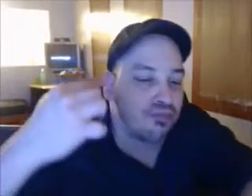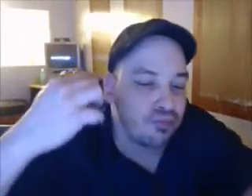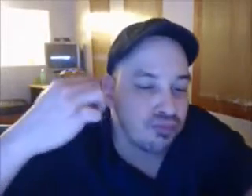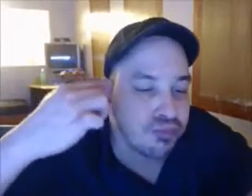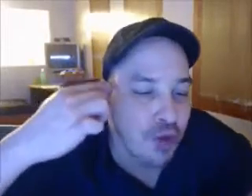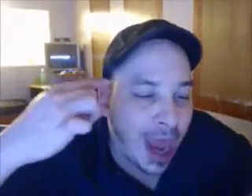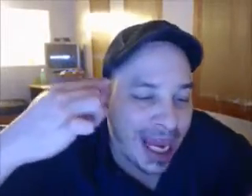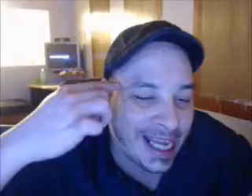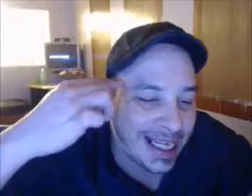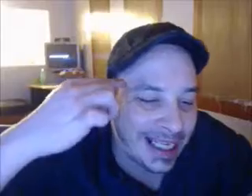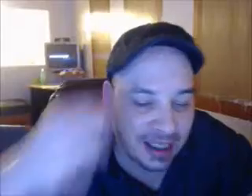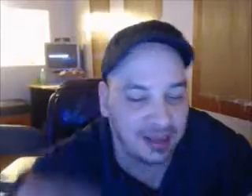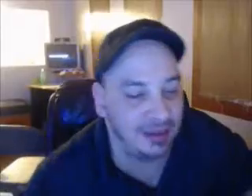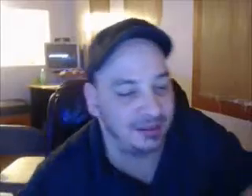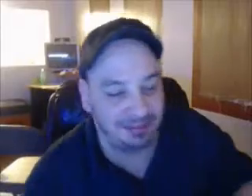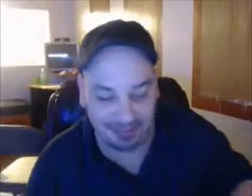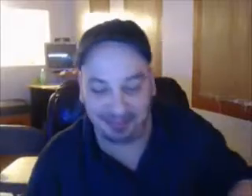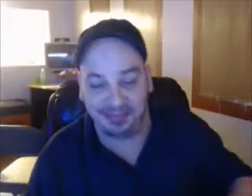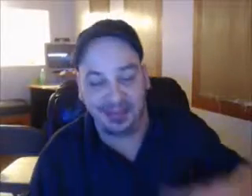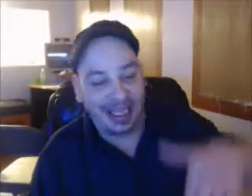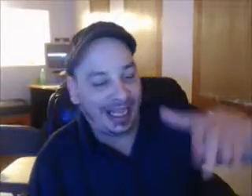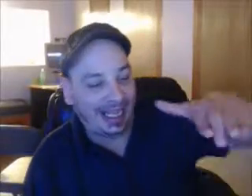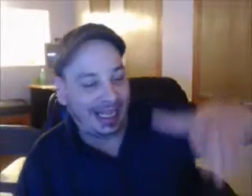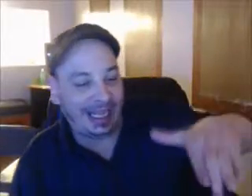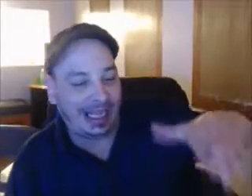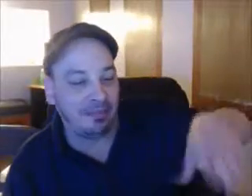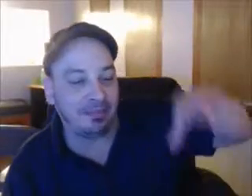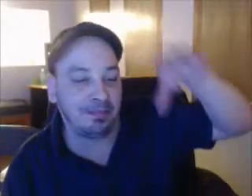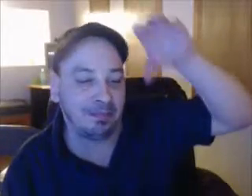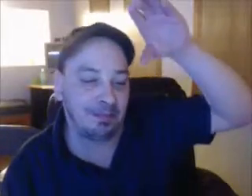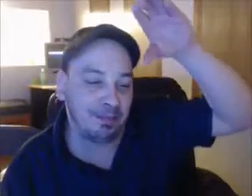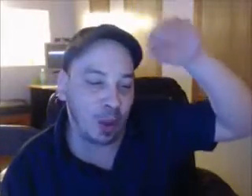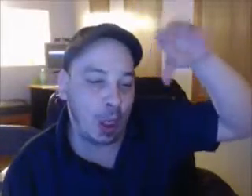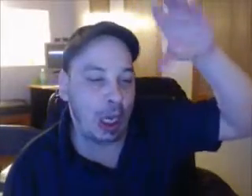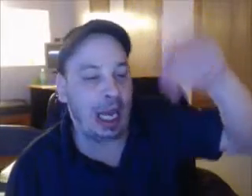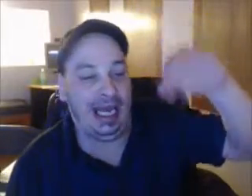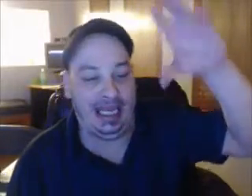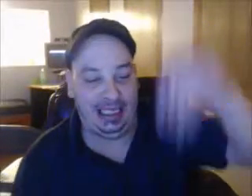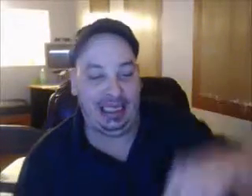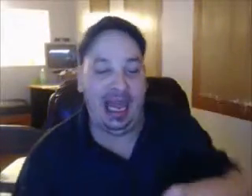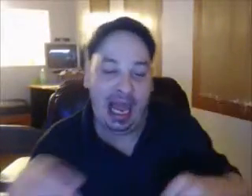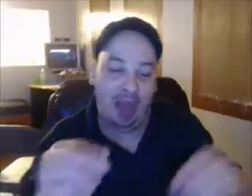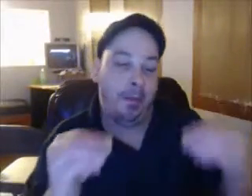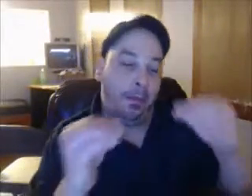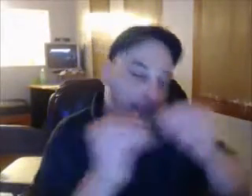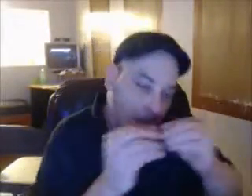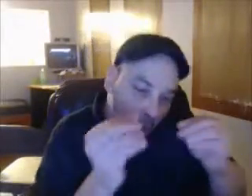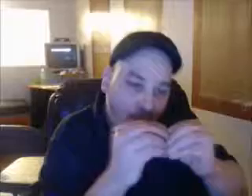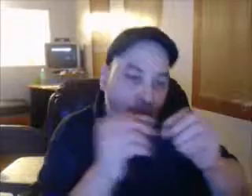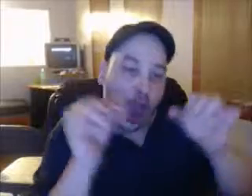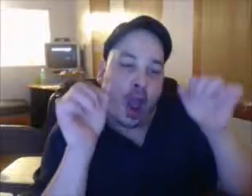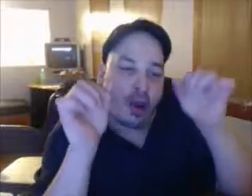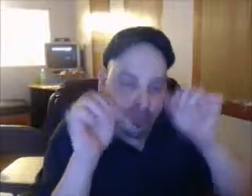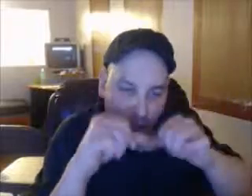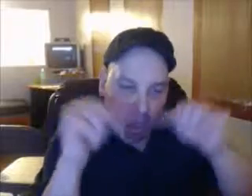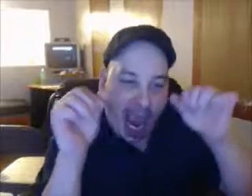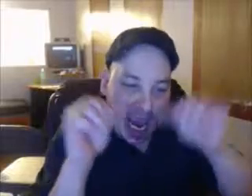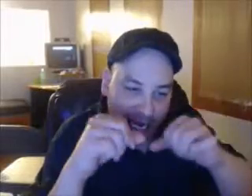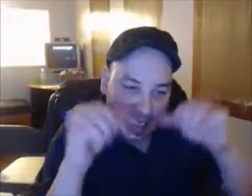News.com on my home page and scroll down to you to decide and tell us what you think. We're looking forward to the series all week long. Thank you very